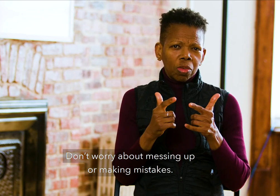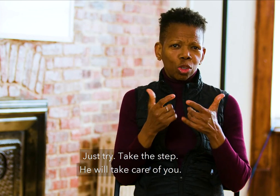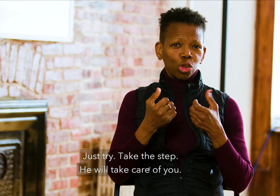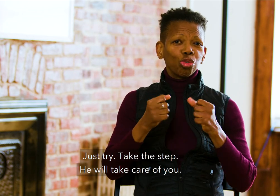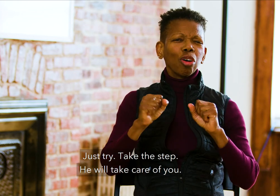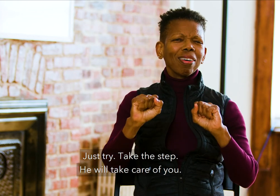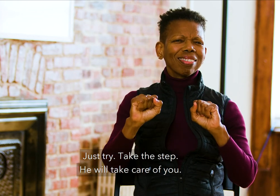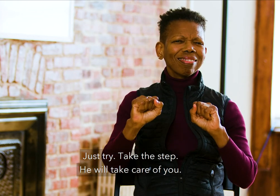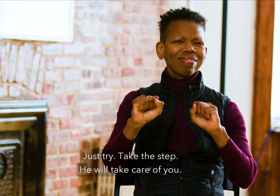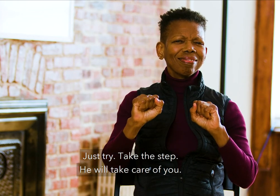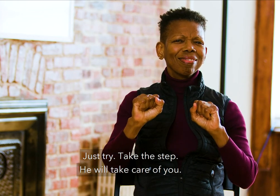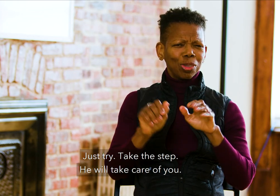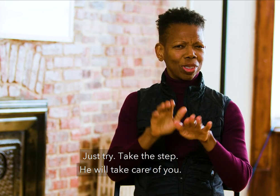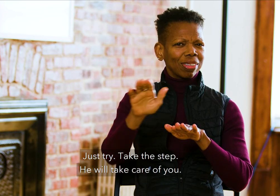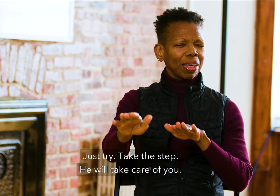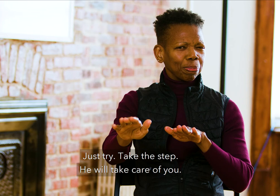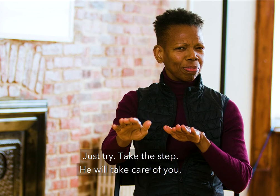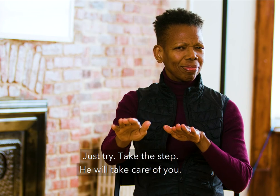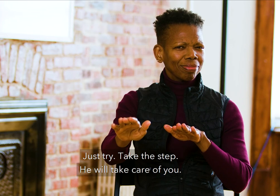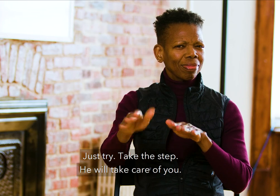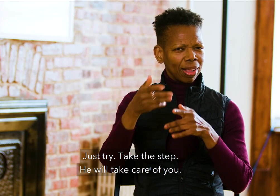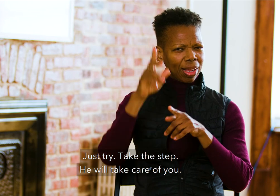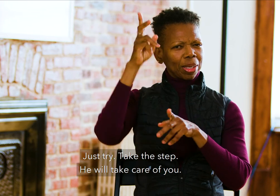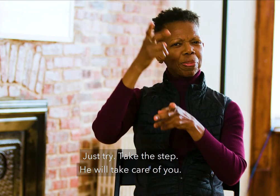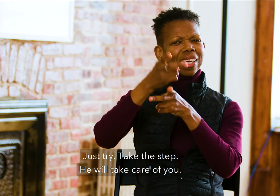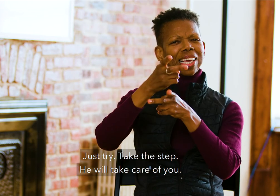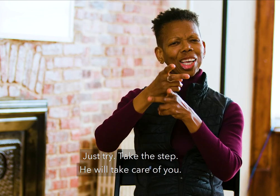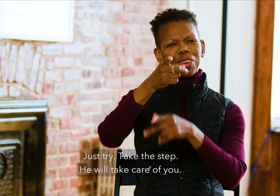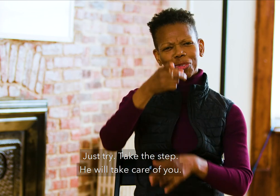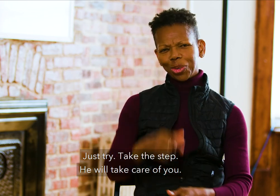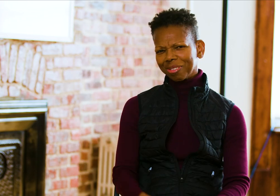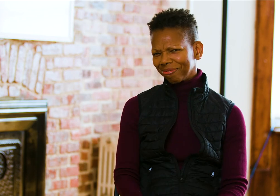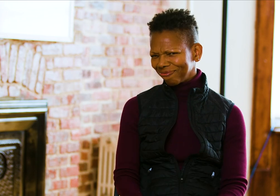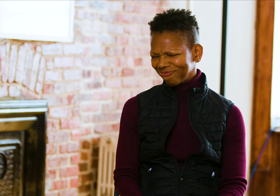mistakes. Just try. Take the step. He will take care of you.